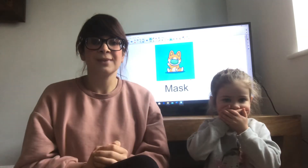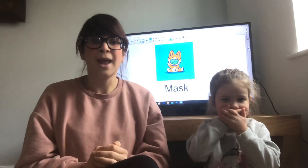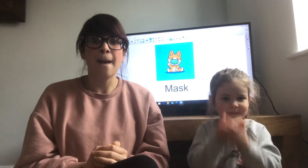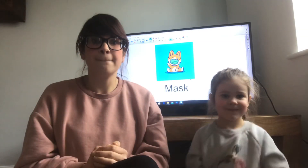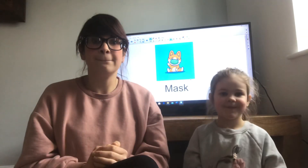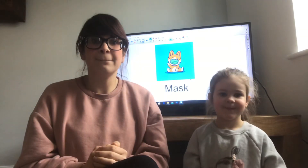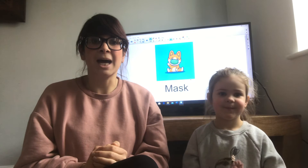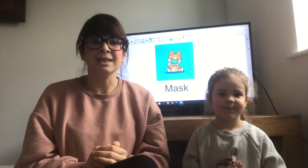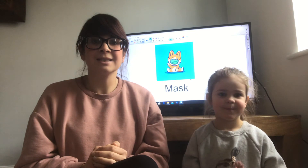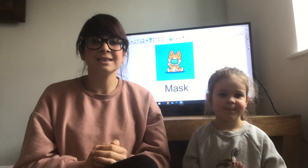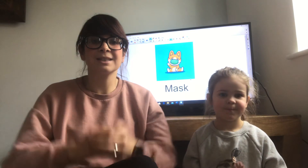Mask.